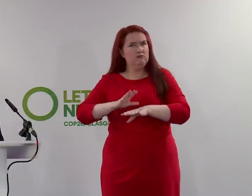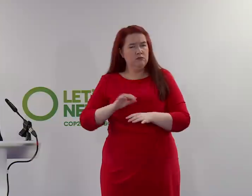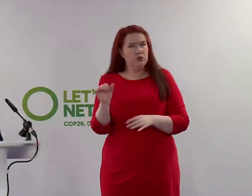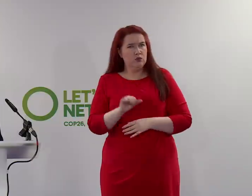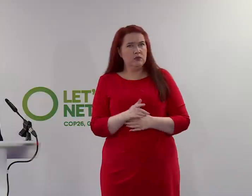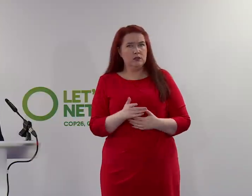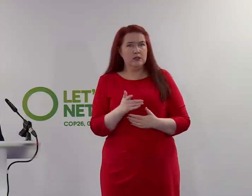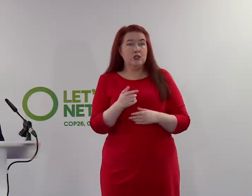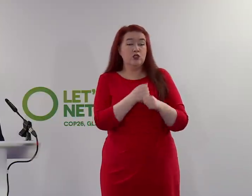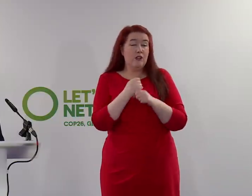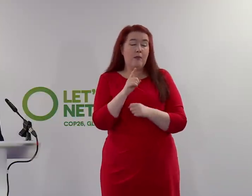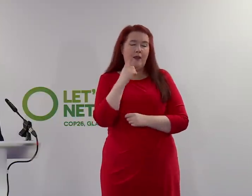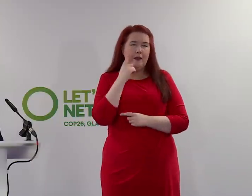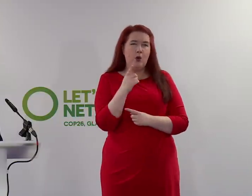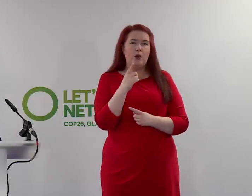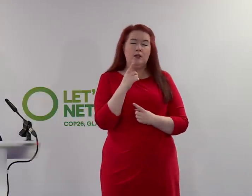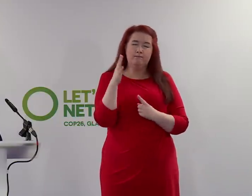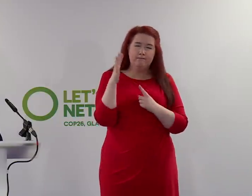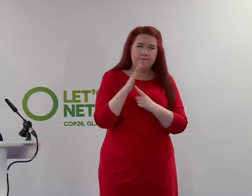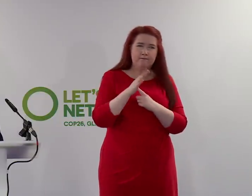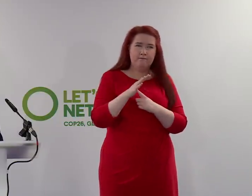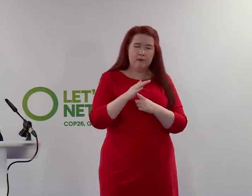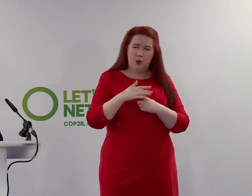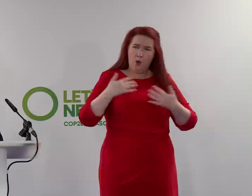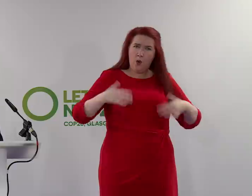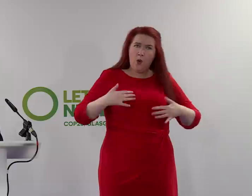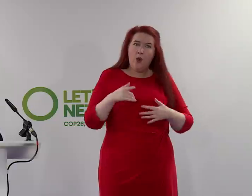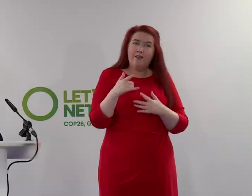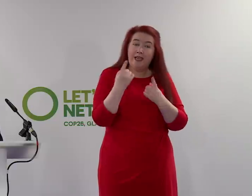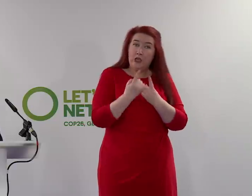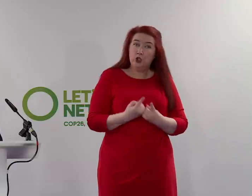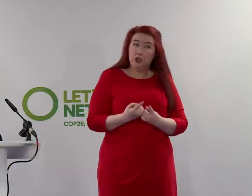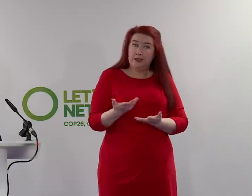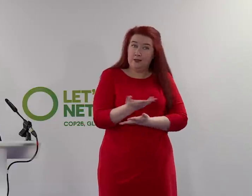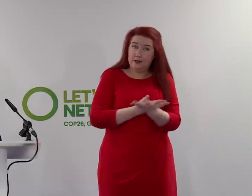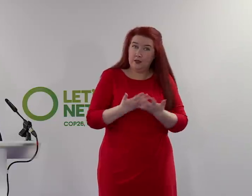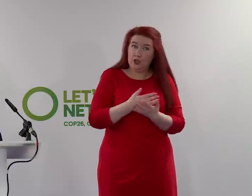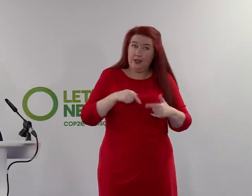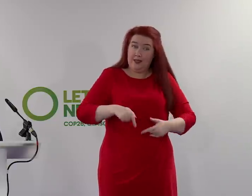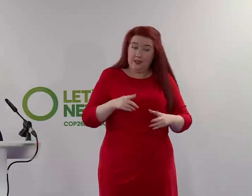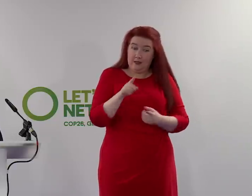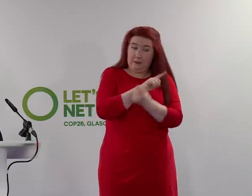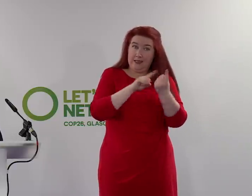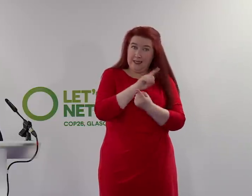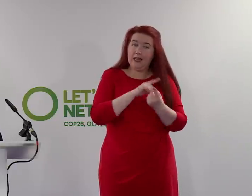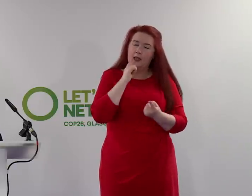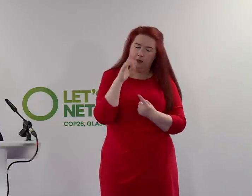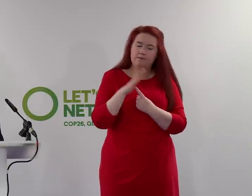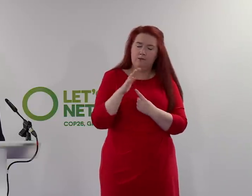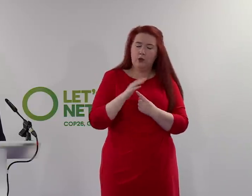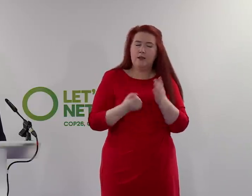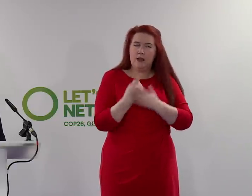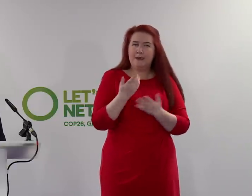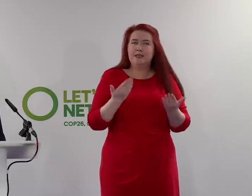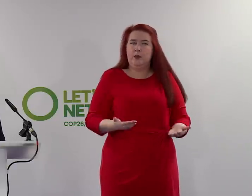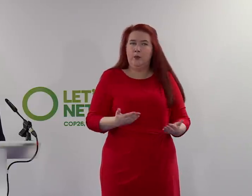significance and the importance of the issues under discussion at this summit, it is particularly important that that happens now.